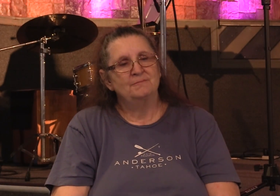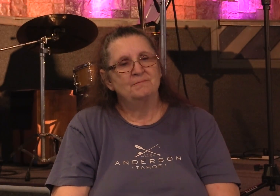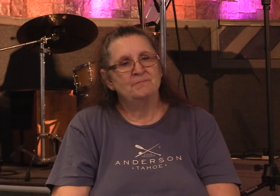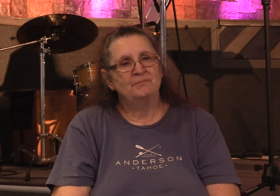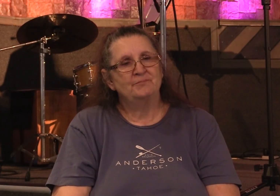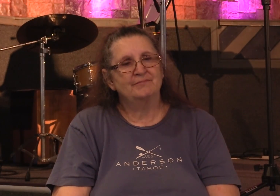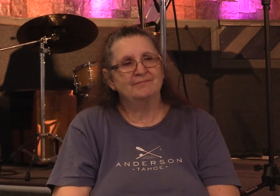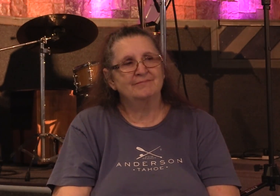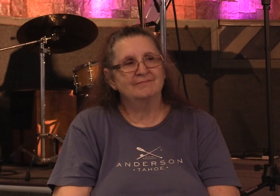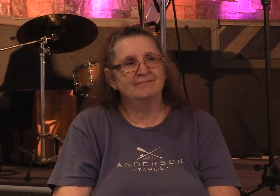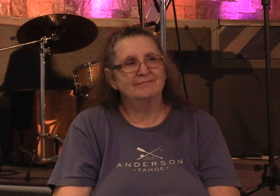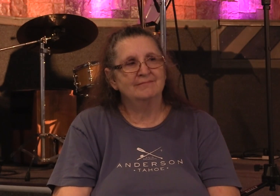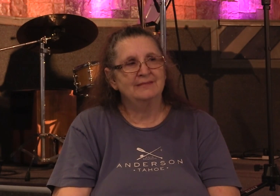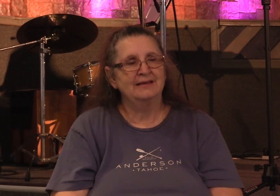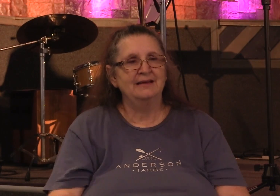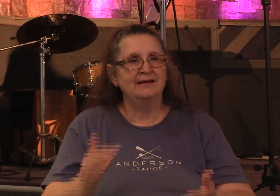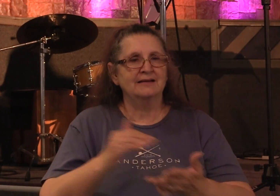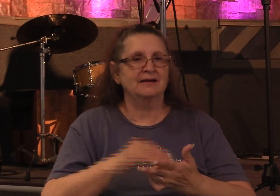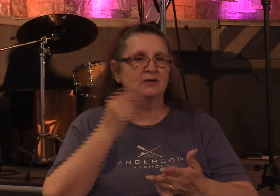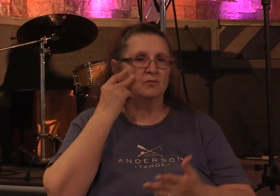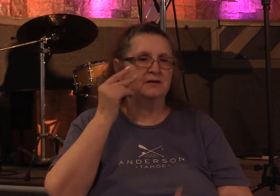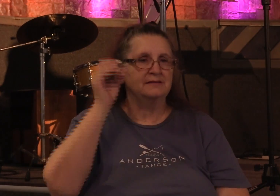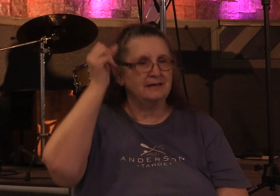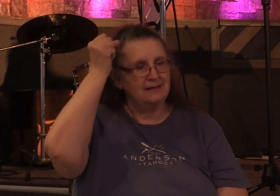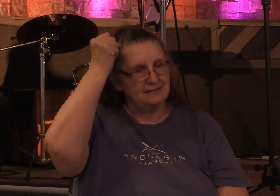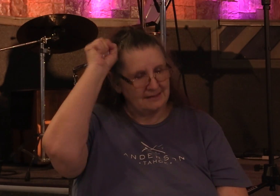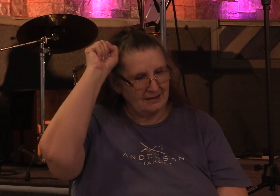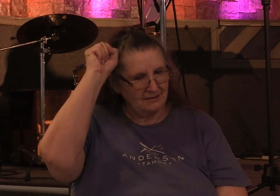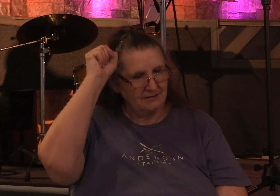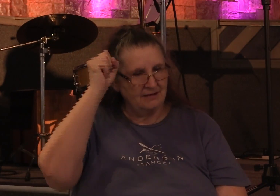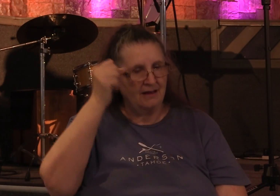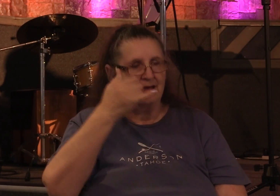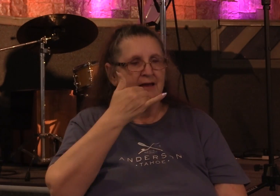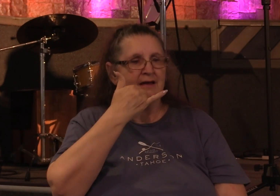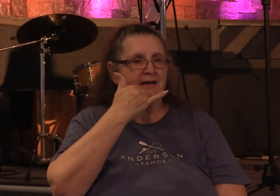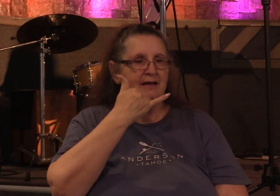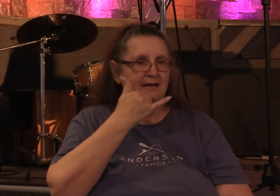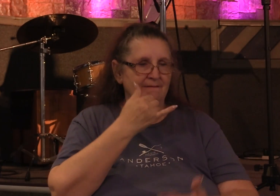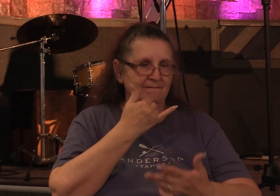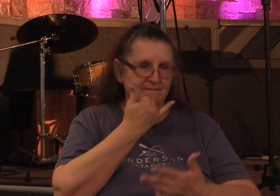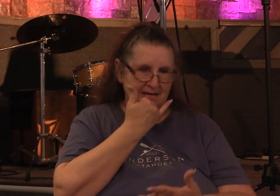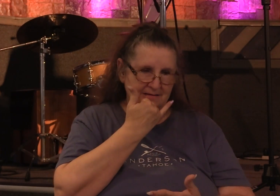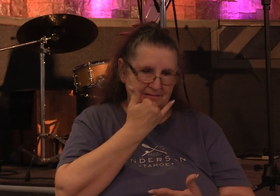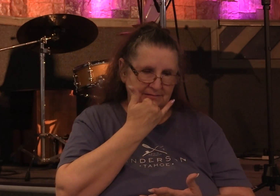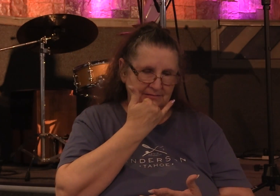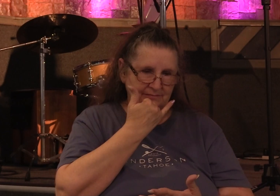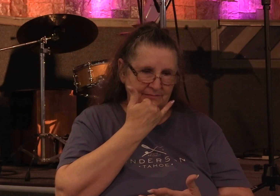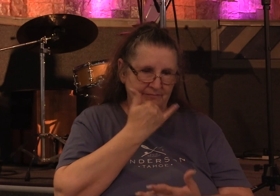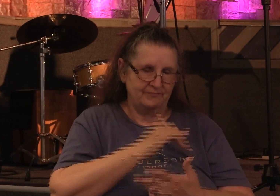but again we see Satan fail as they were found out and judged by God